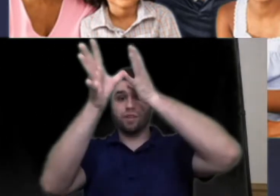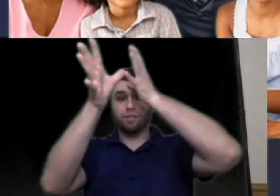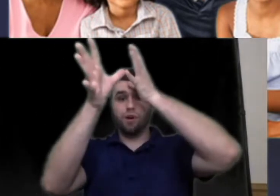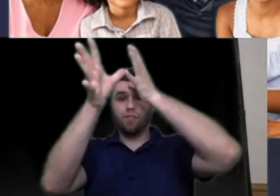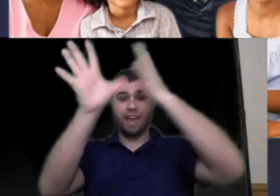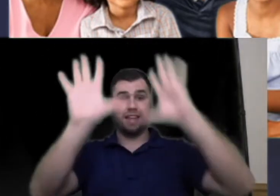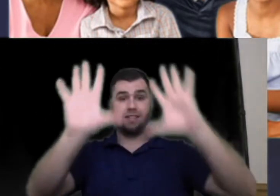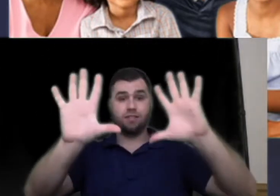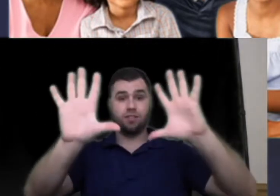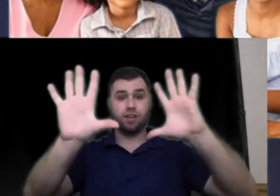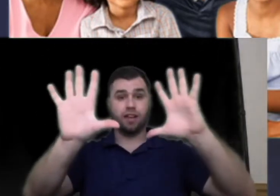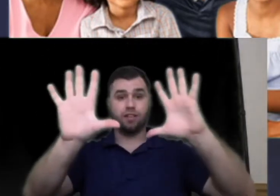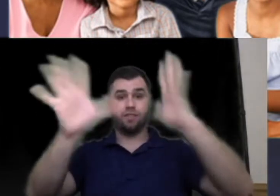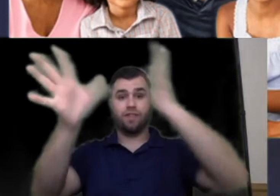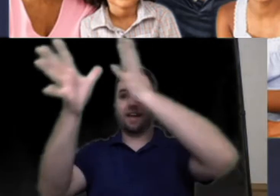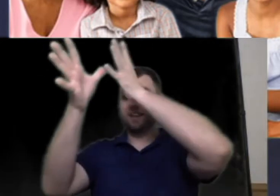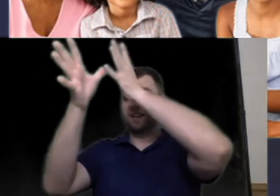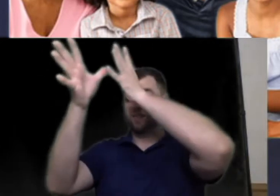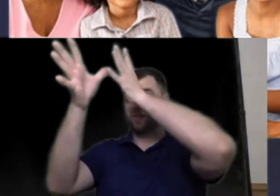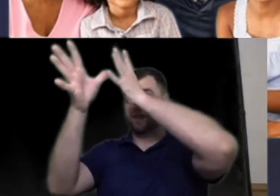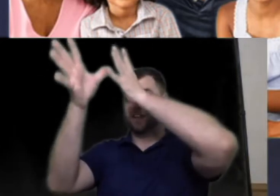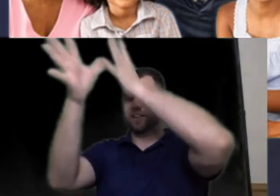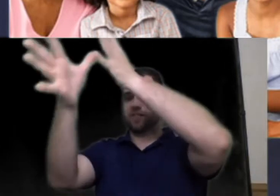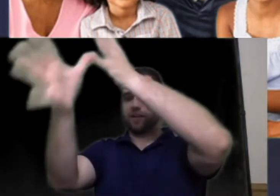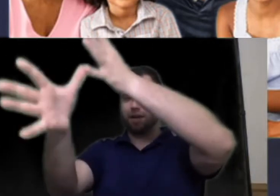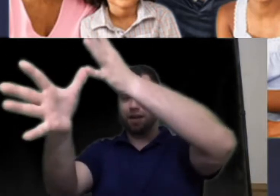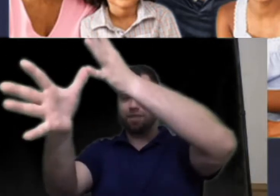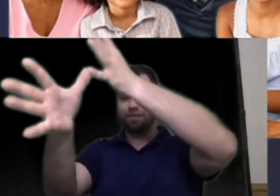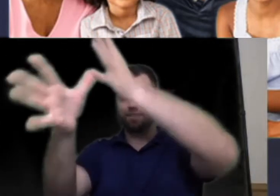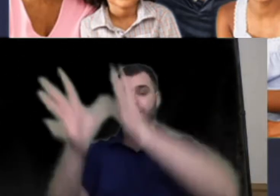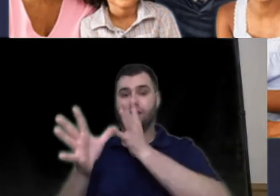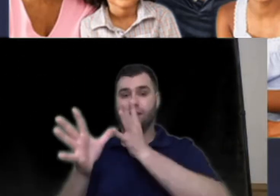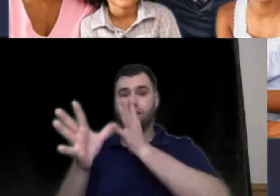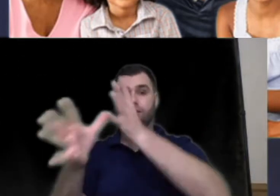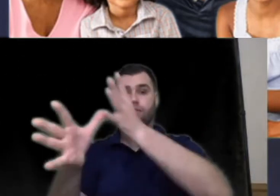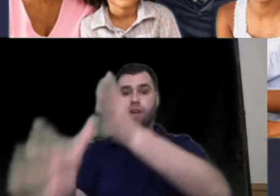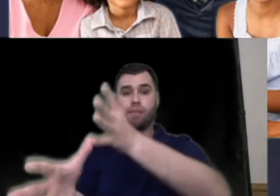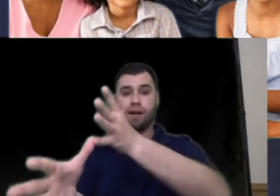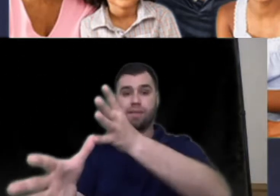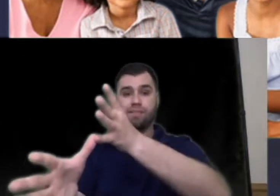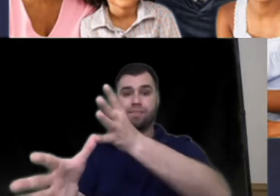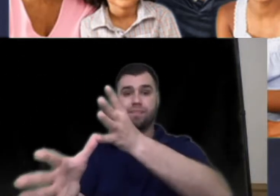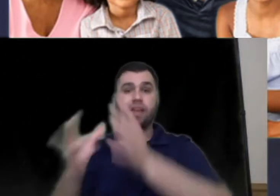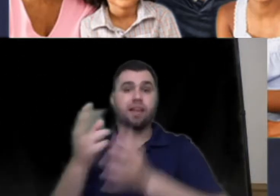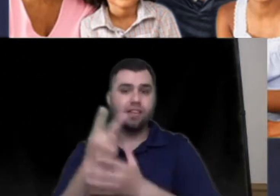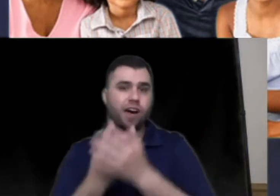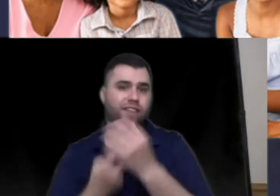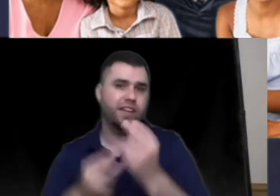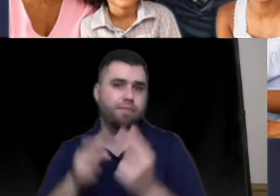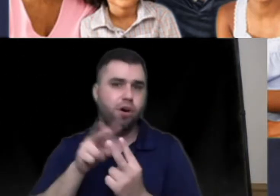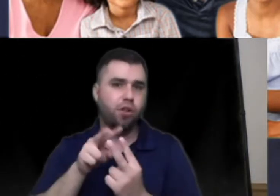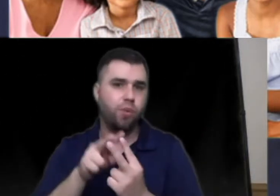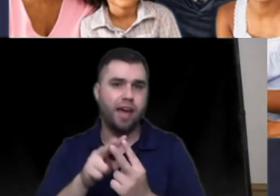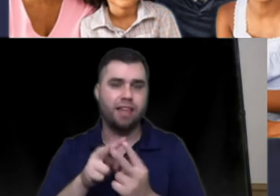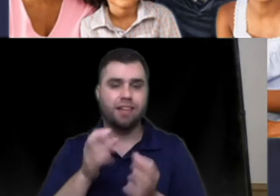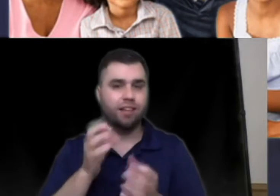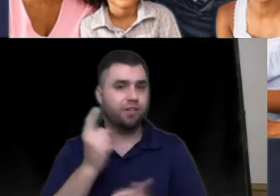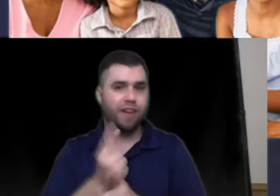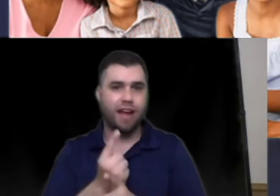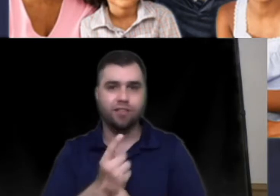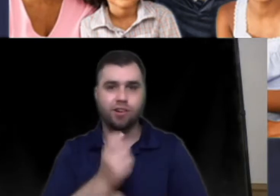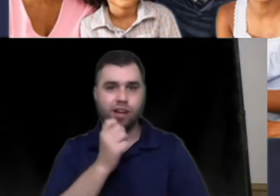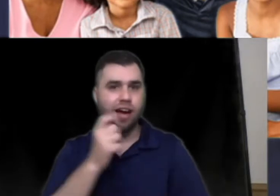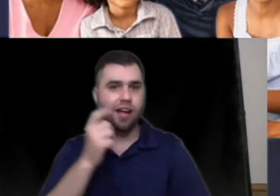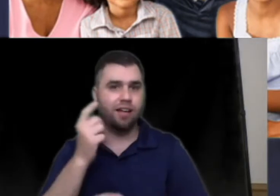with both hands so it's kind of two times one off the other grandpa grandma so I've seen both ways it's